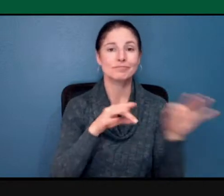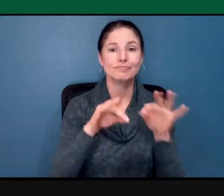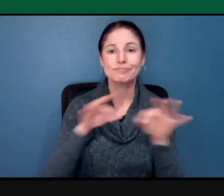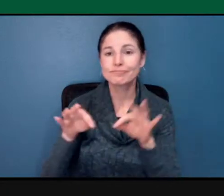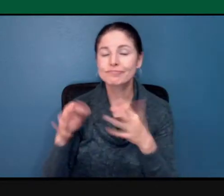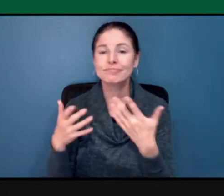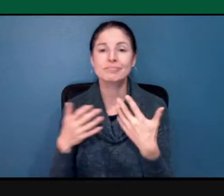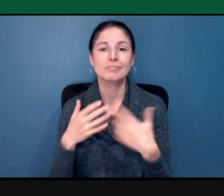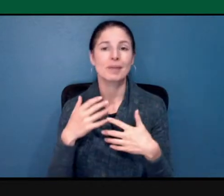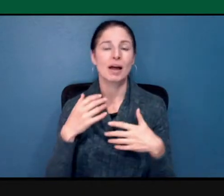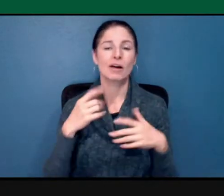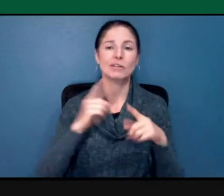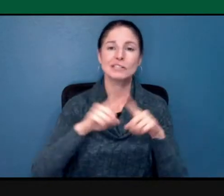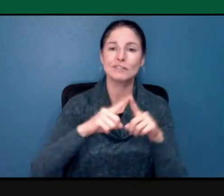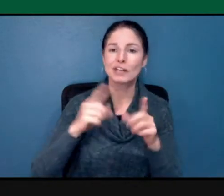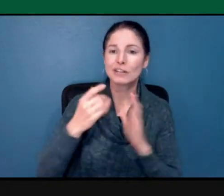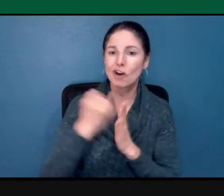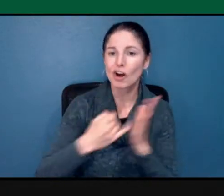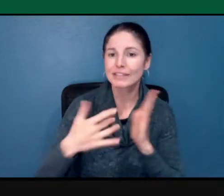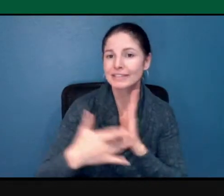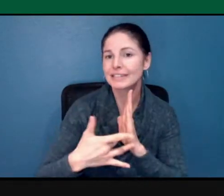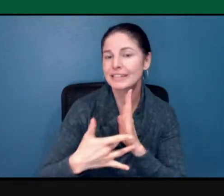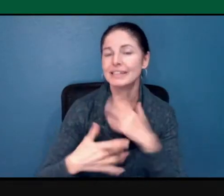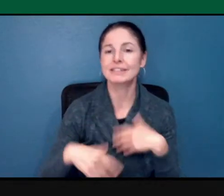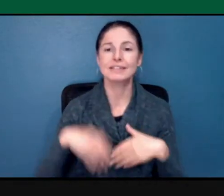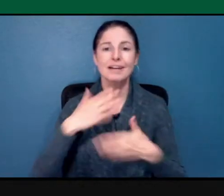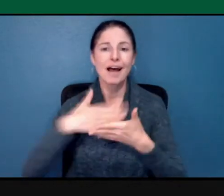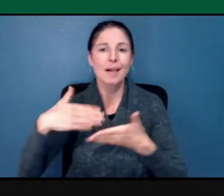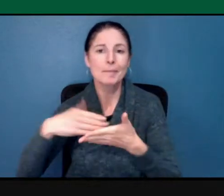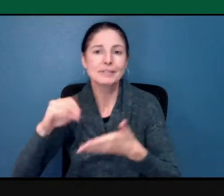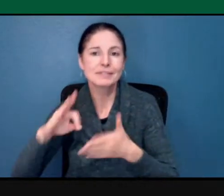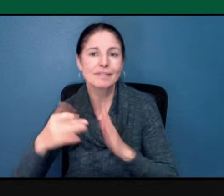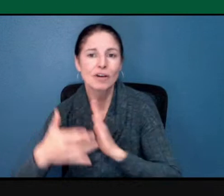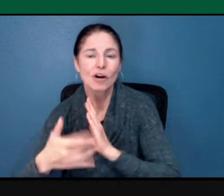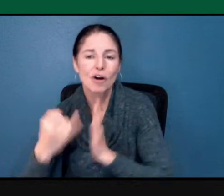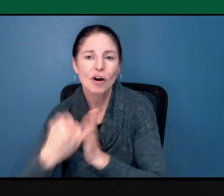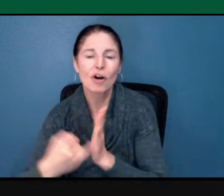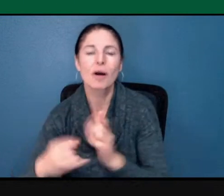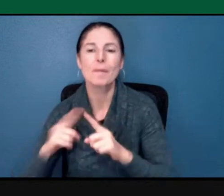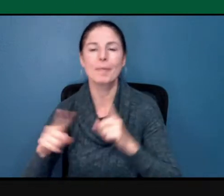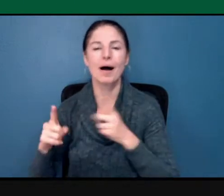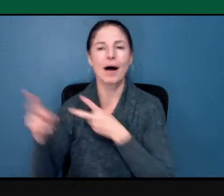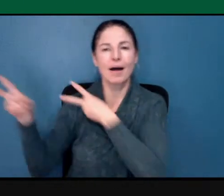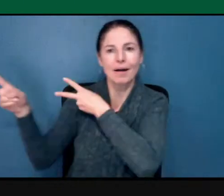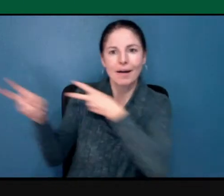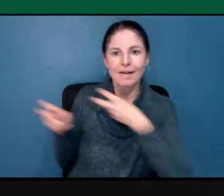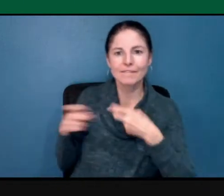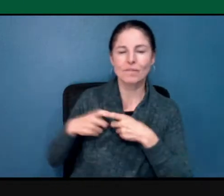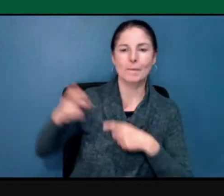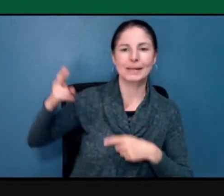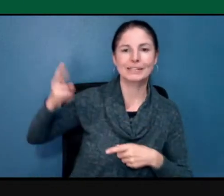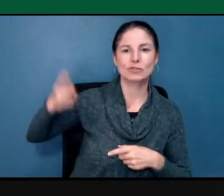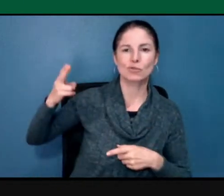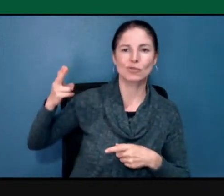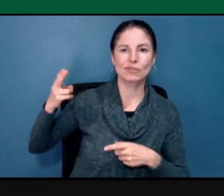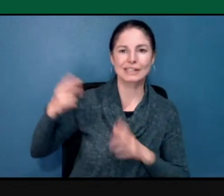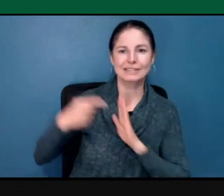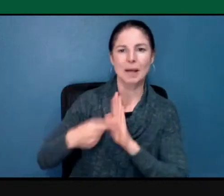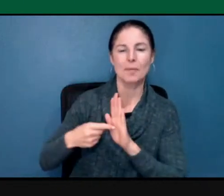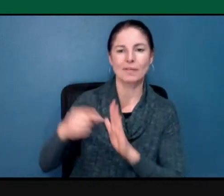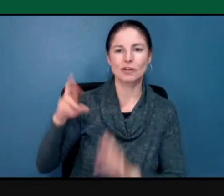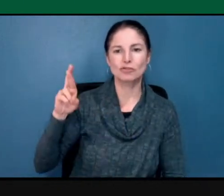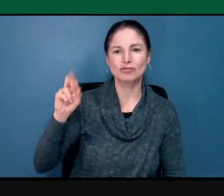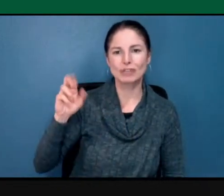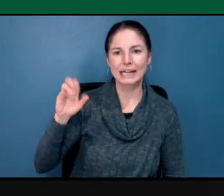but I use historical examples of racism for them to investigate